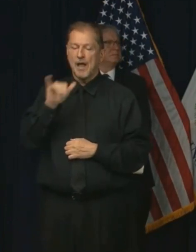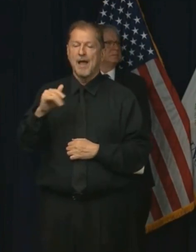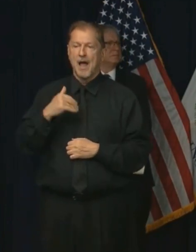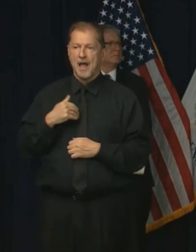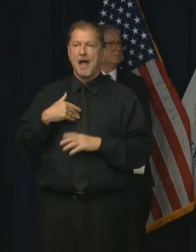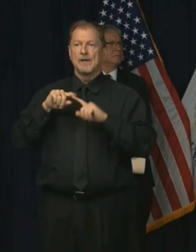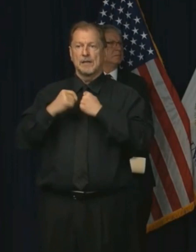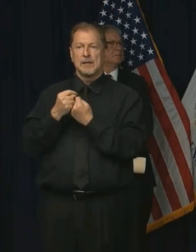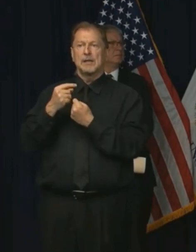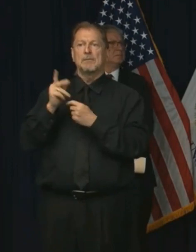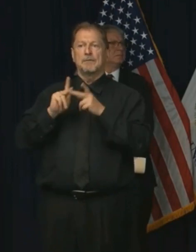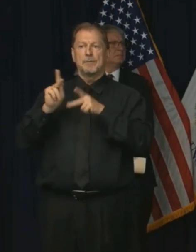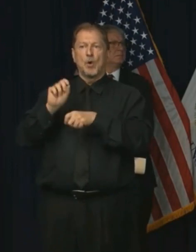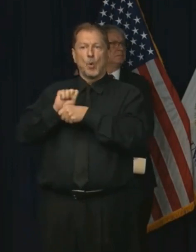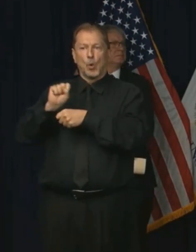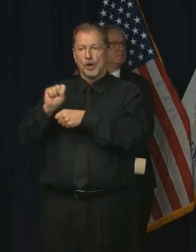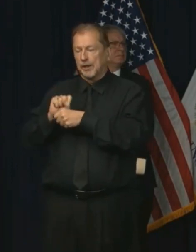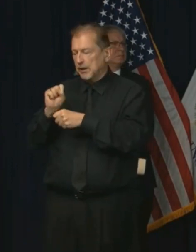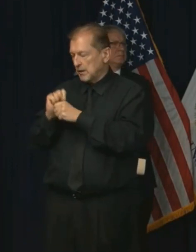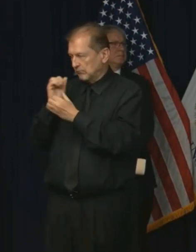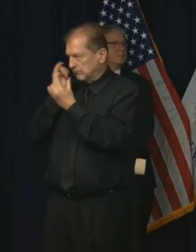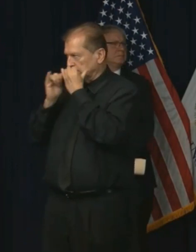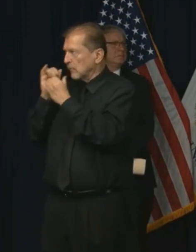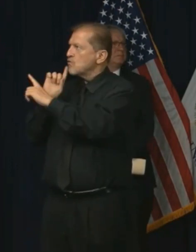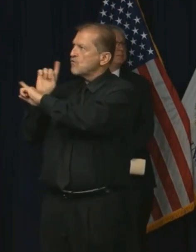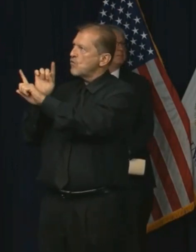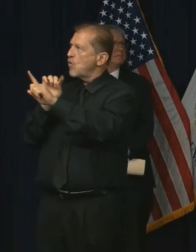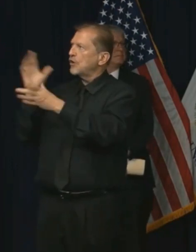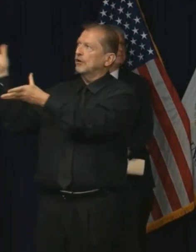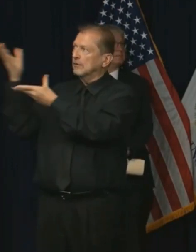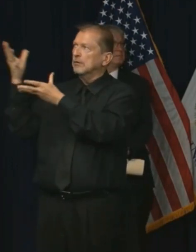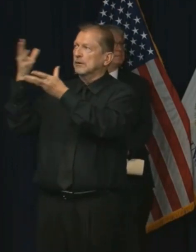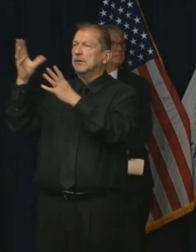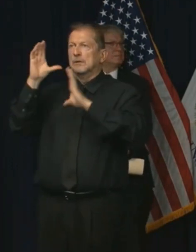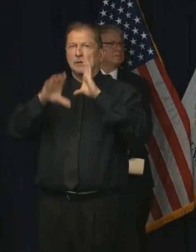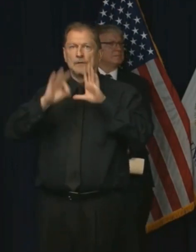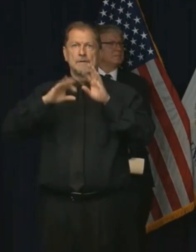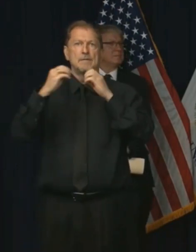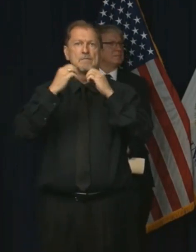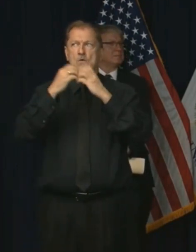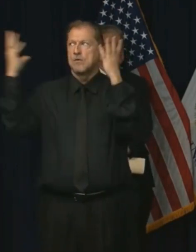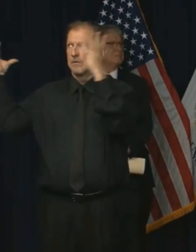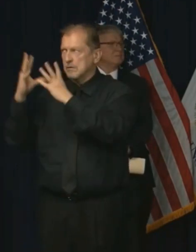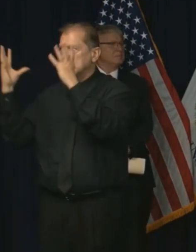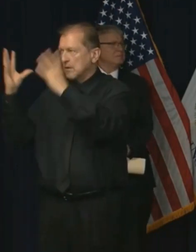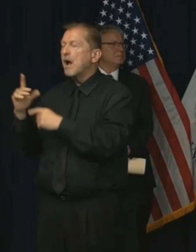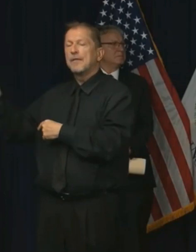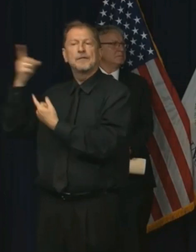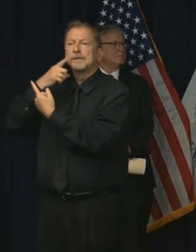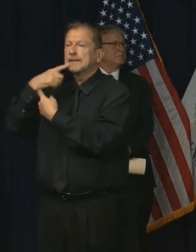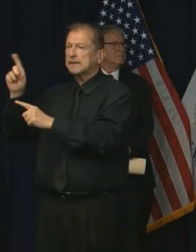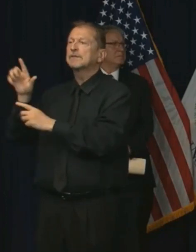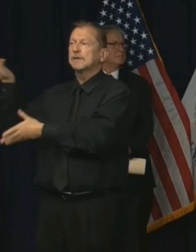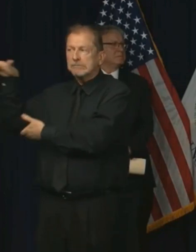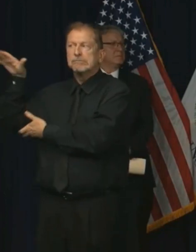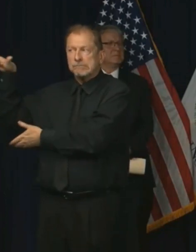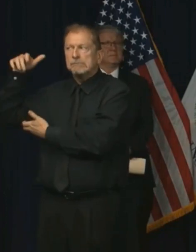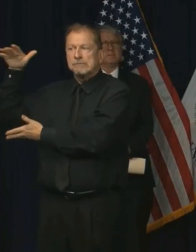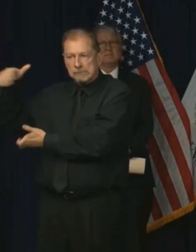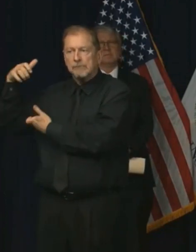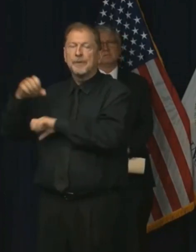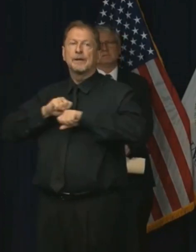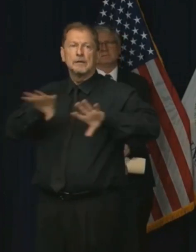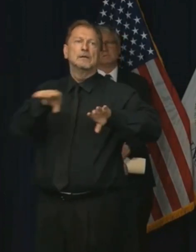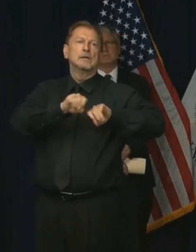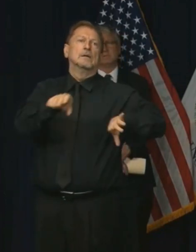people who are working night and day and succeeding in many cases to find the kind of PPE we need. And we hope to, you know, keep